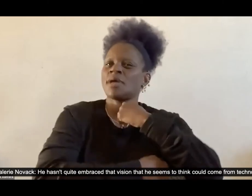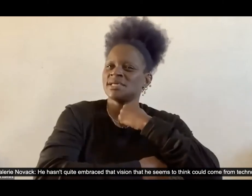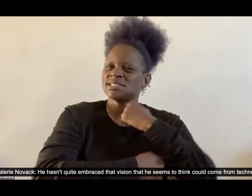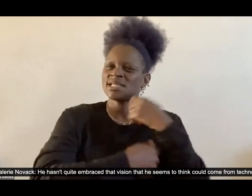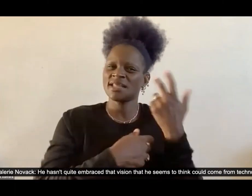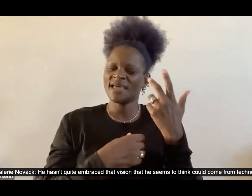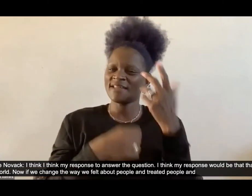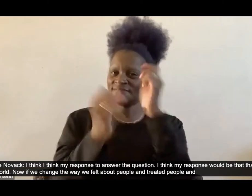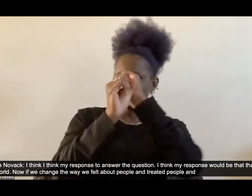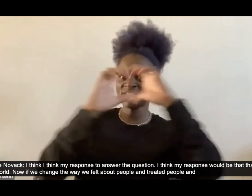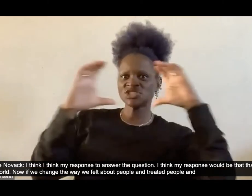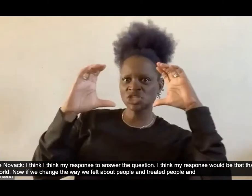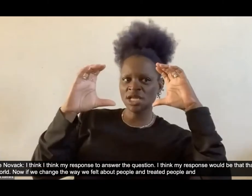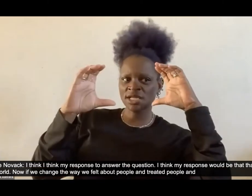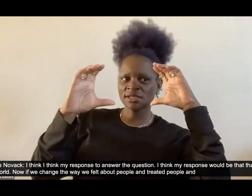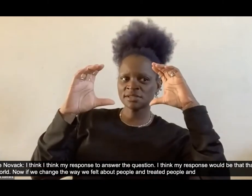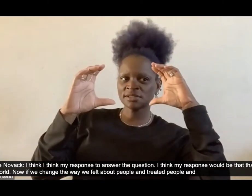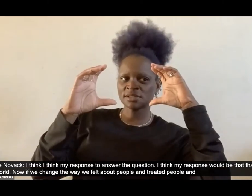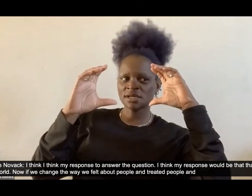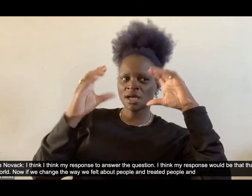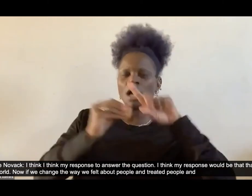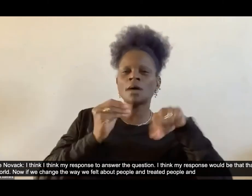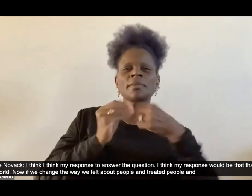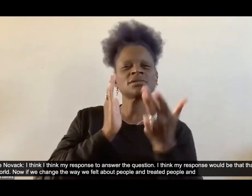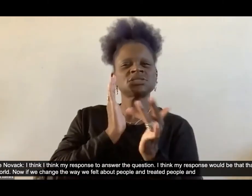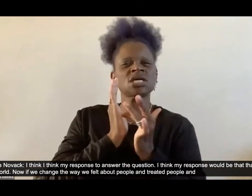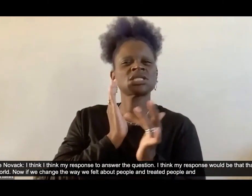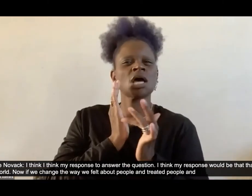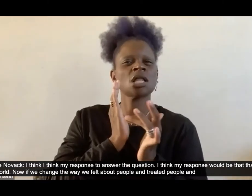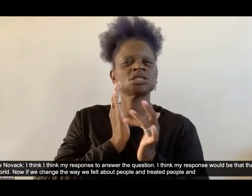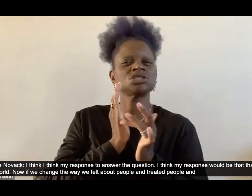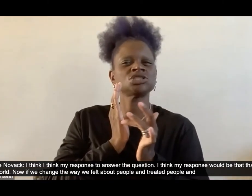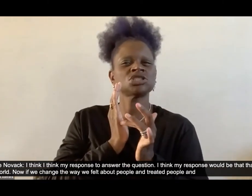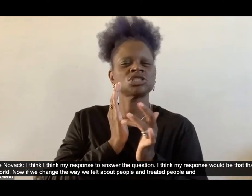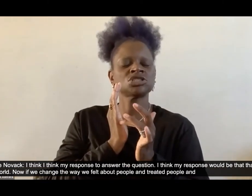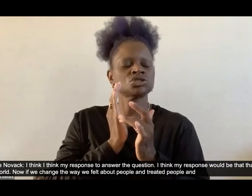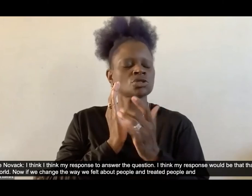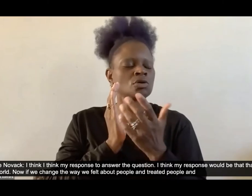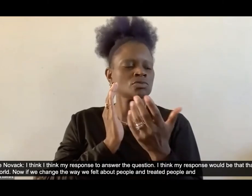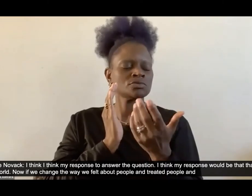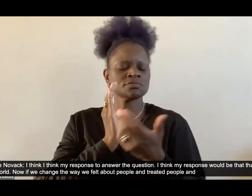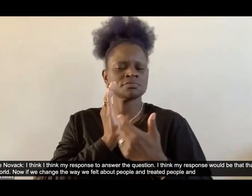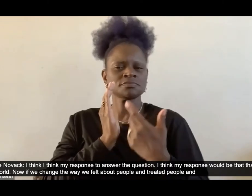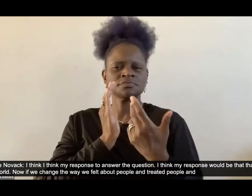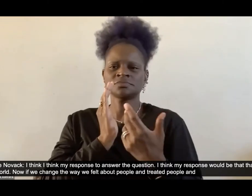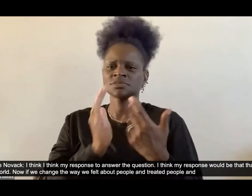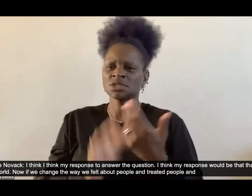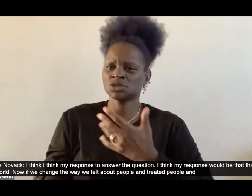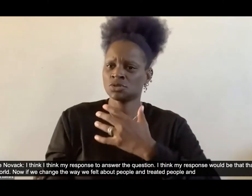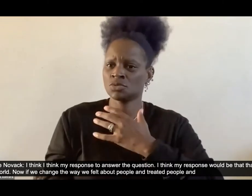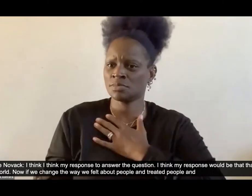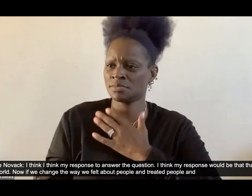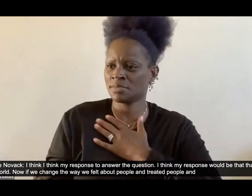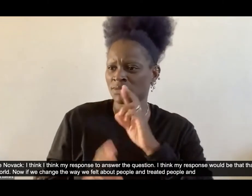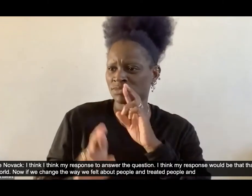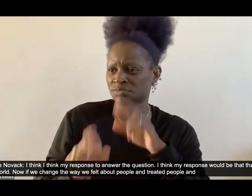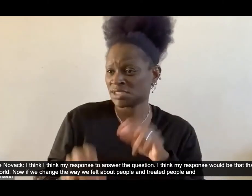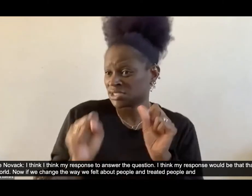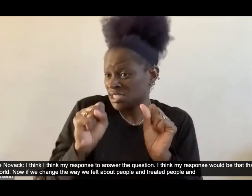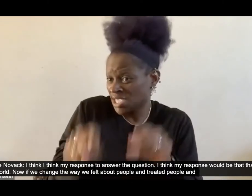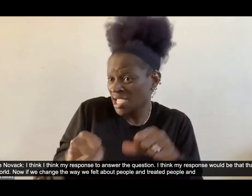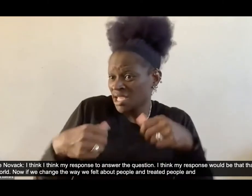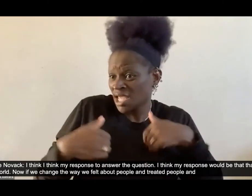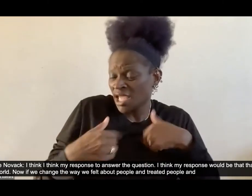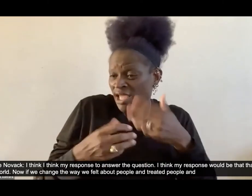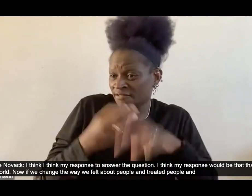um i think i i think my response to answer the question i think my response would be that that we could have that world now if we change